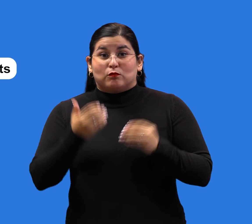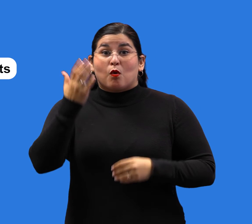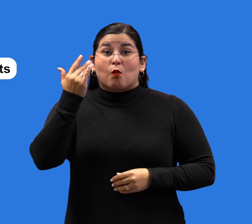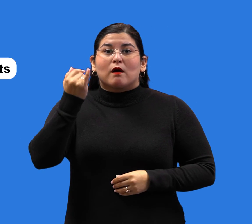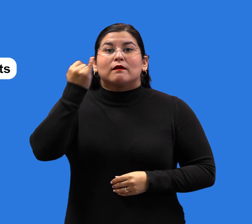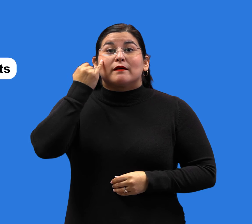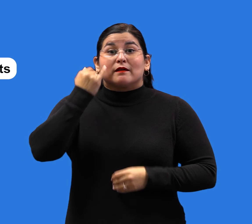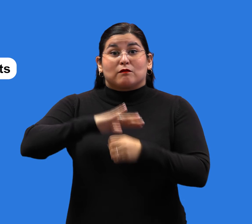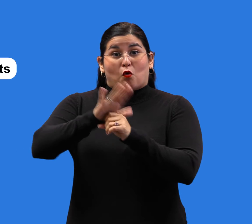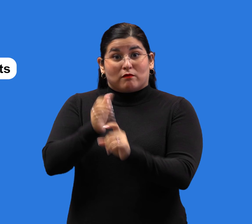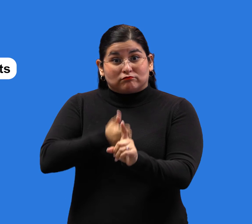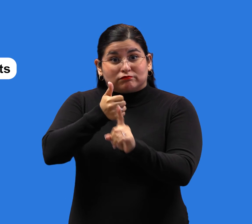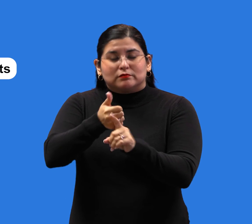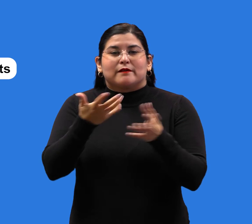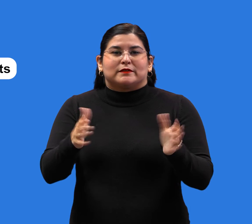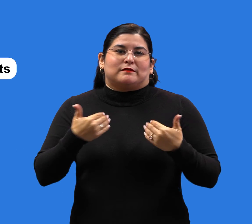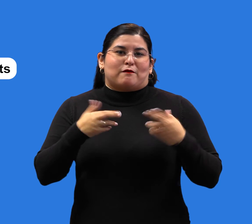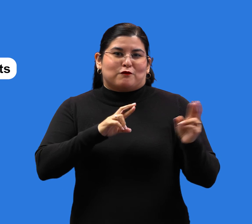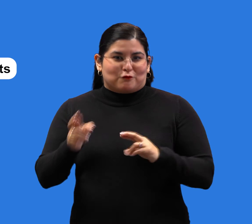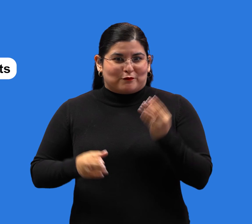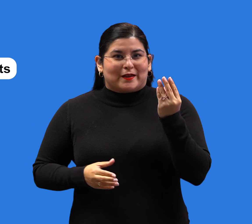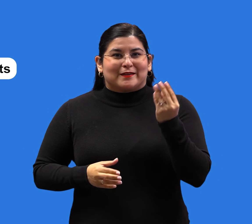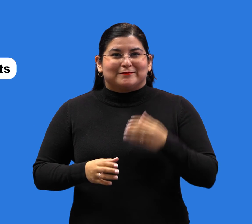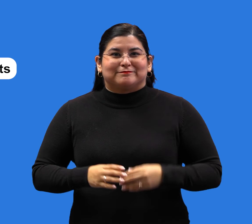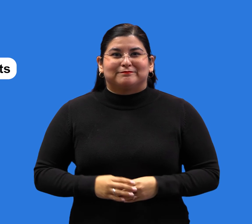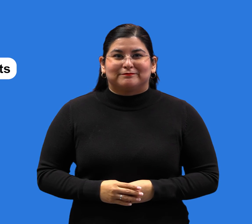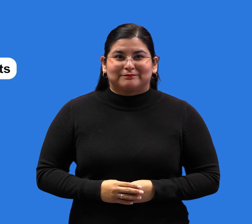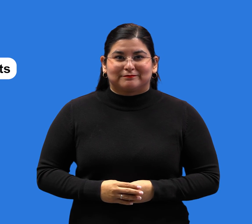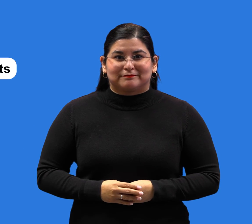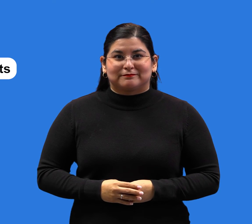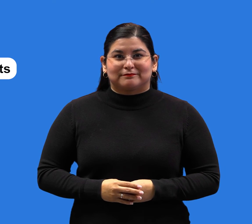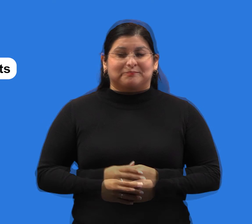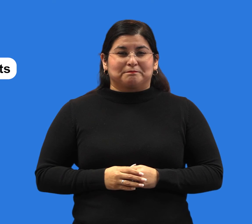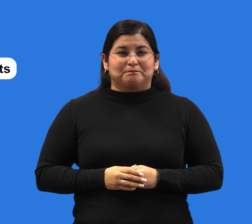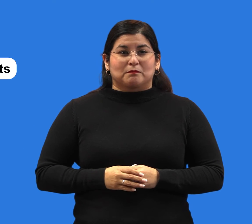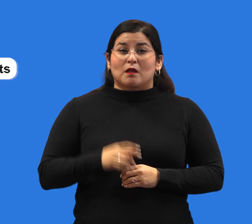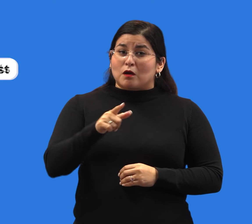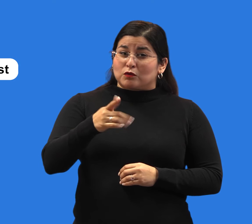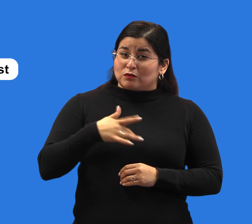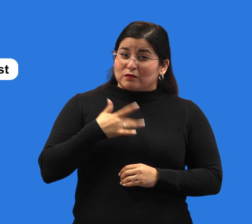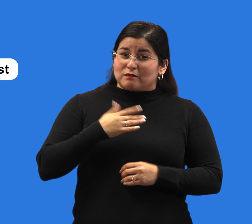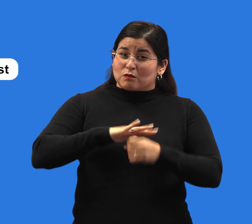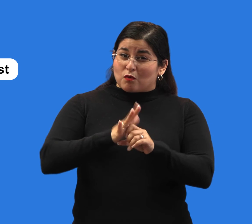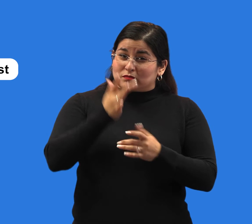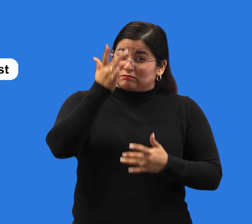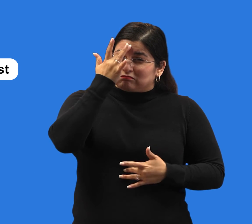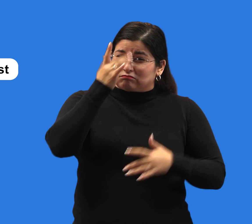If you have COVID-19 symptoms, take a test right away. If you've been